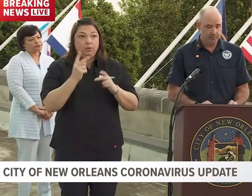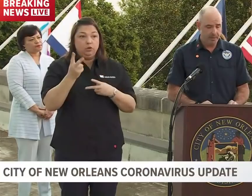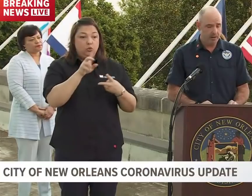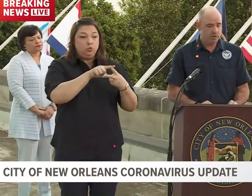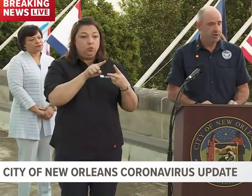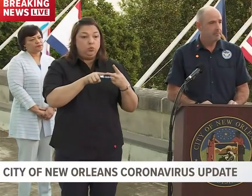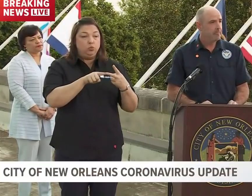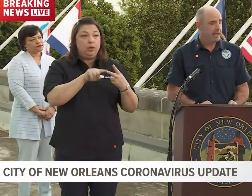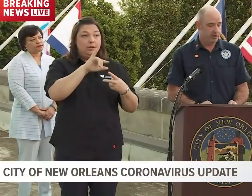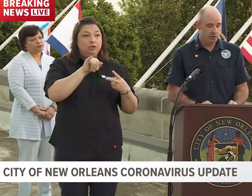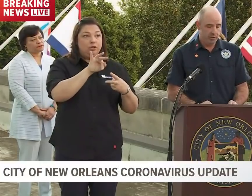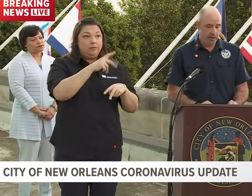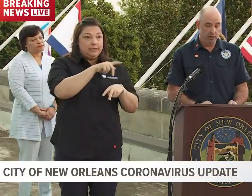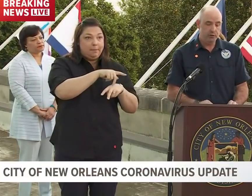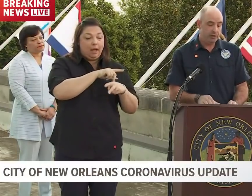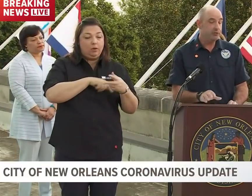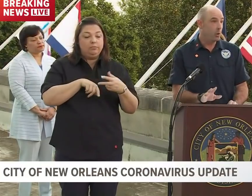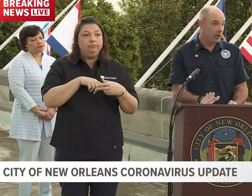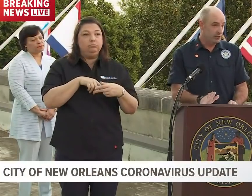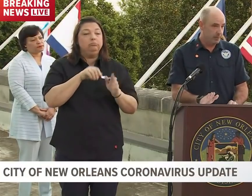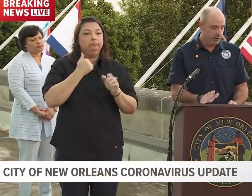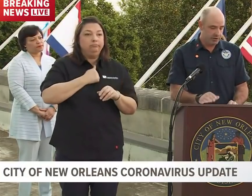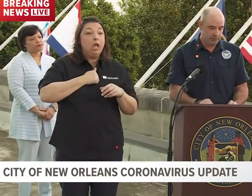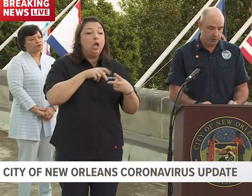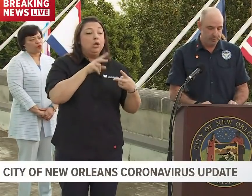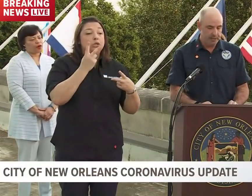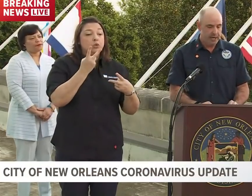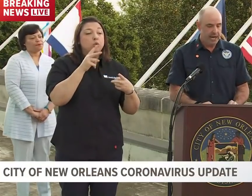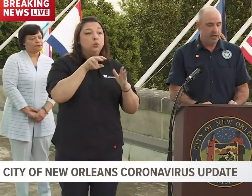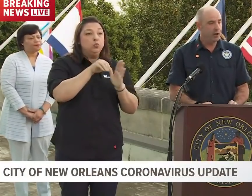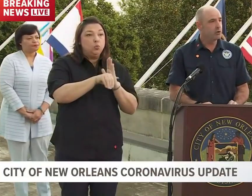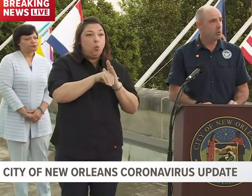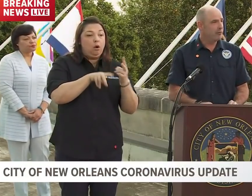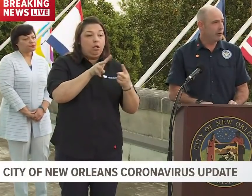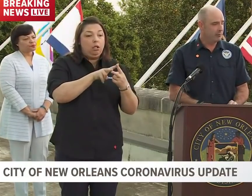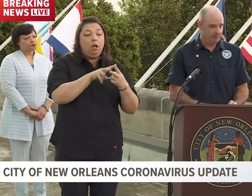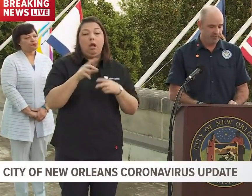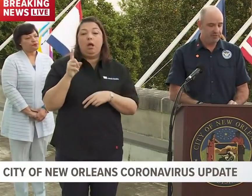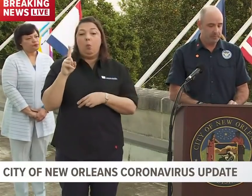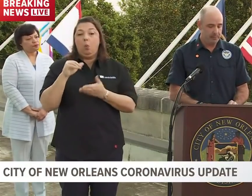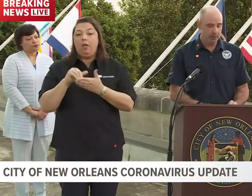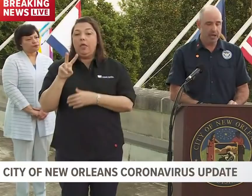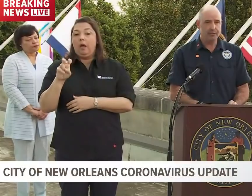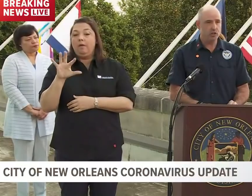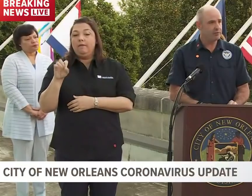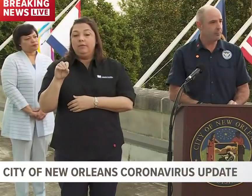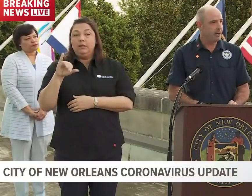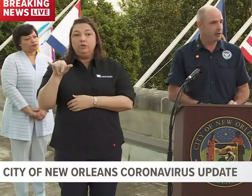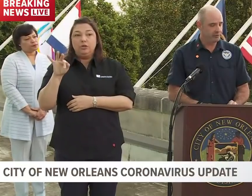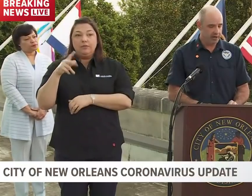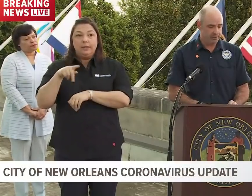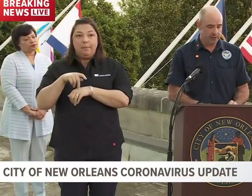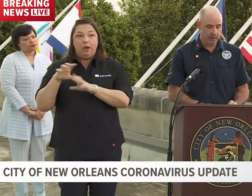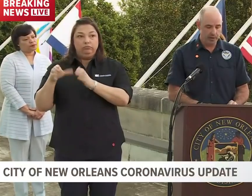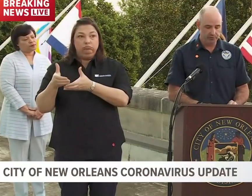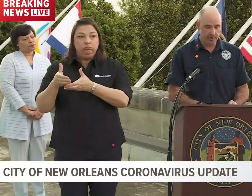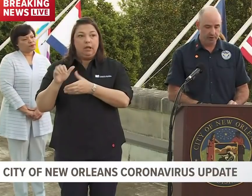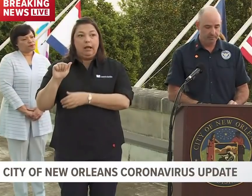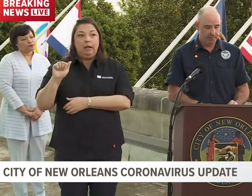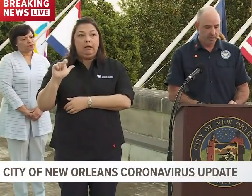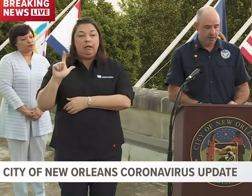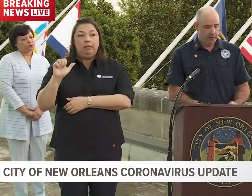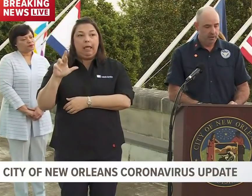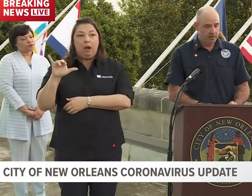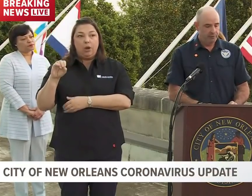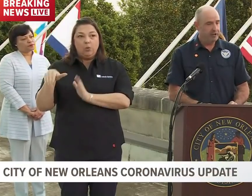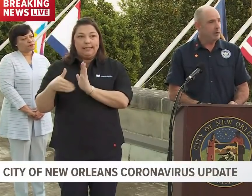in Jefferson Parish and two sites in Orleans Parish, excuse me, and another 1,250 people at the Jefferson Parish site at the Elario Center.